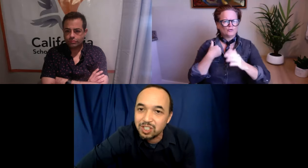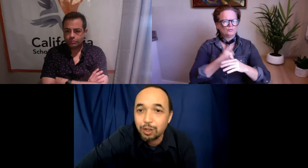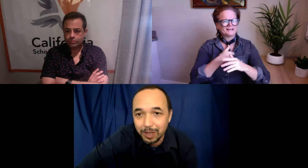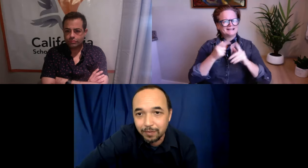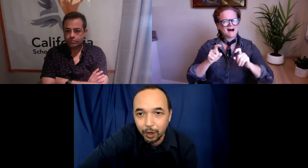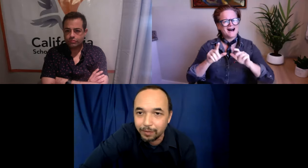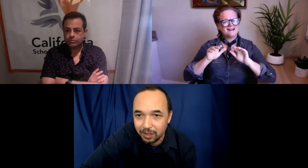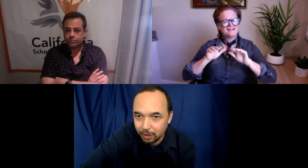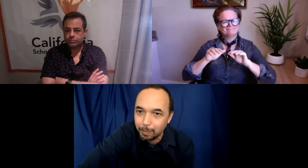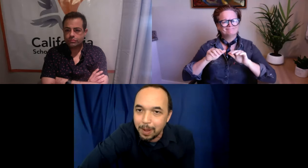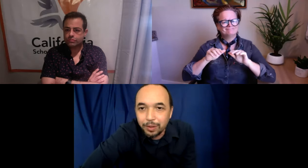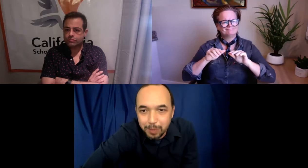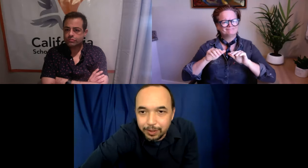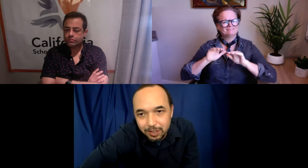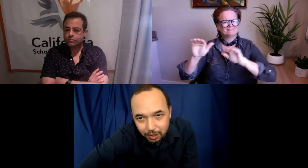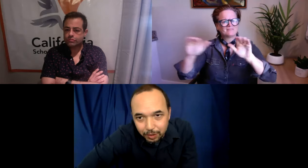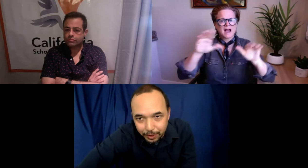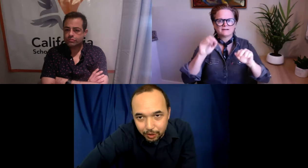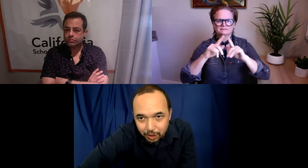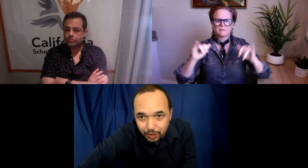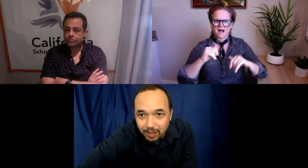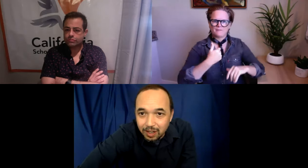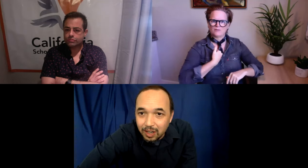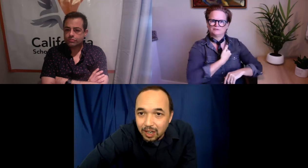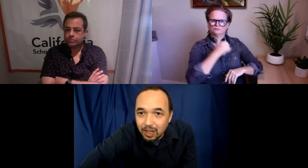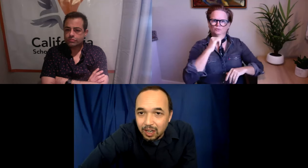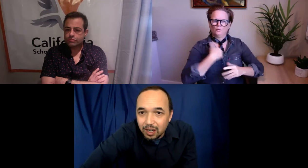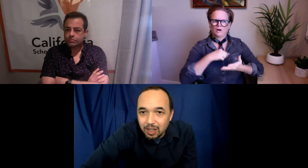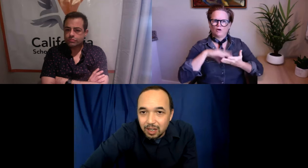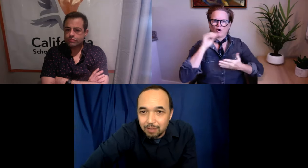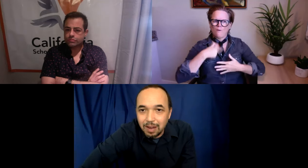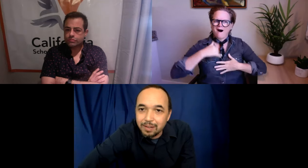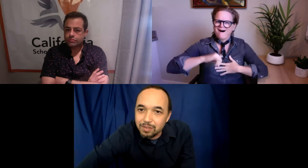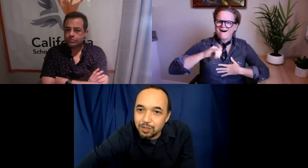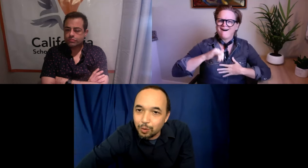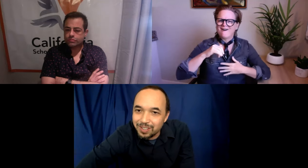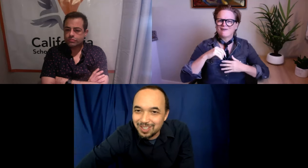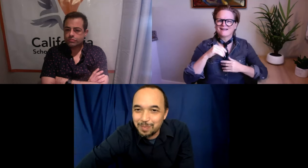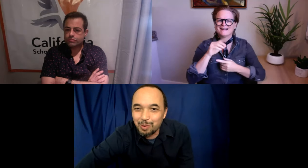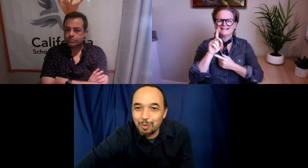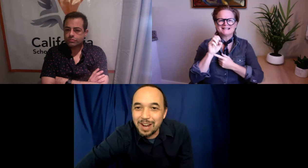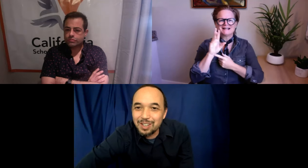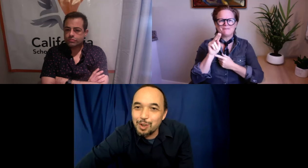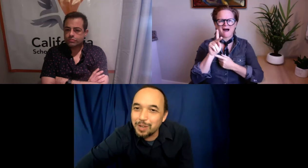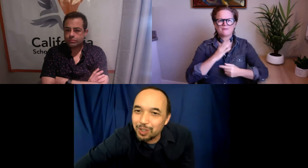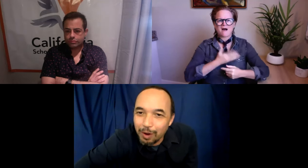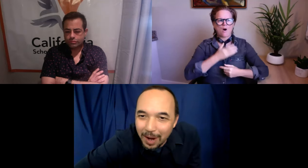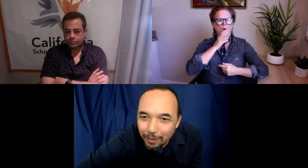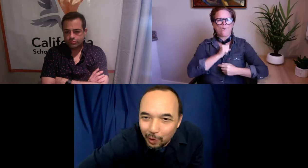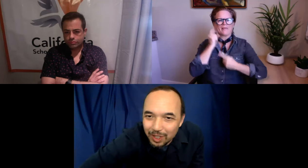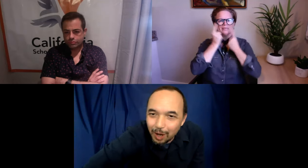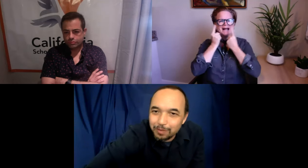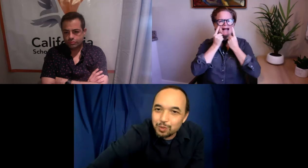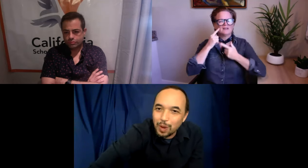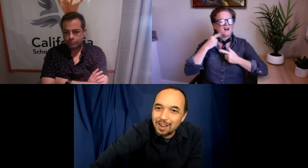you can still be involved. You can still help build these skills with your children. And so, this is something we're reminding you. But it's a great